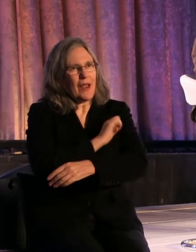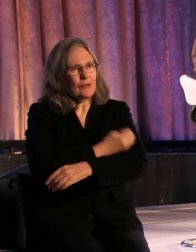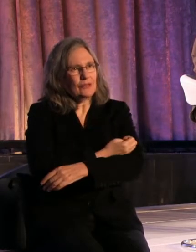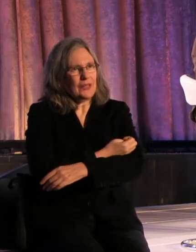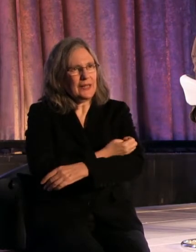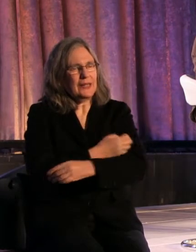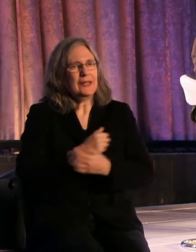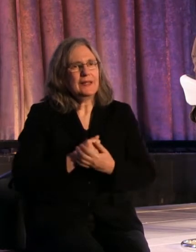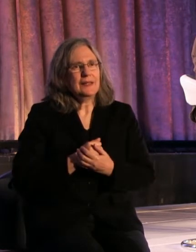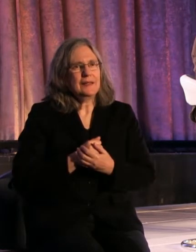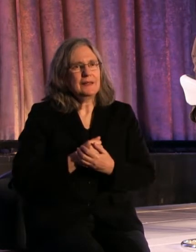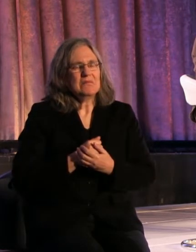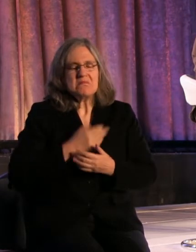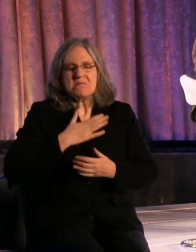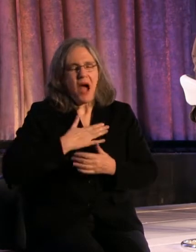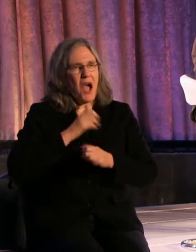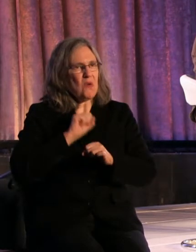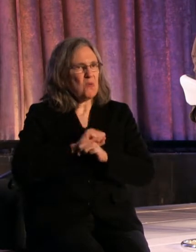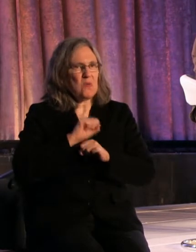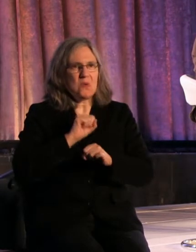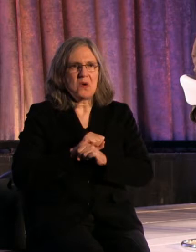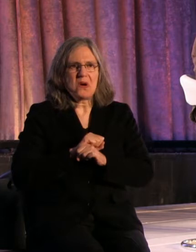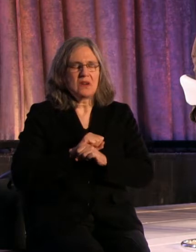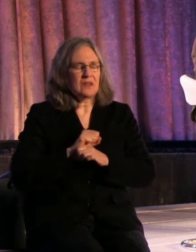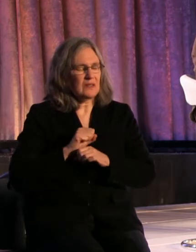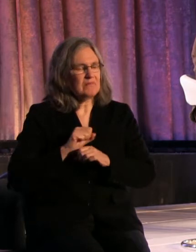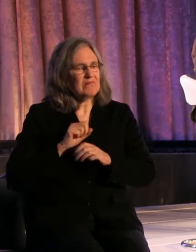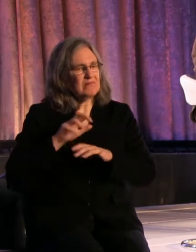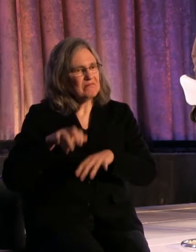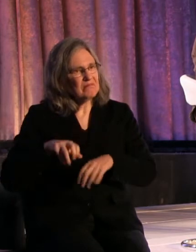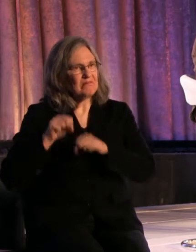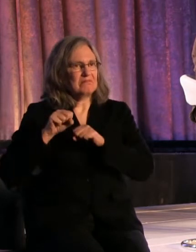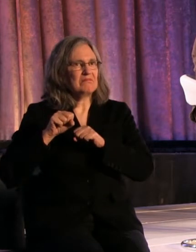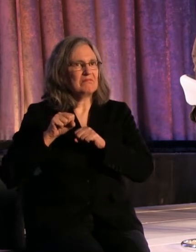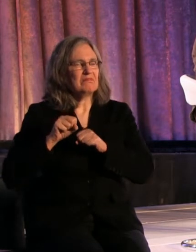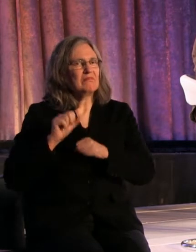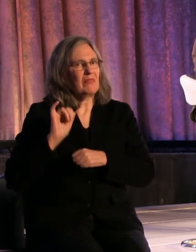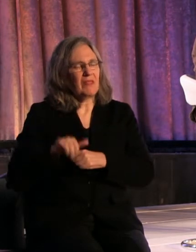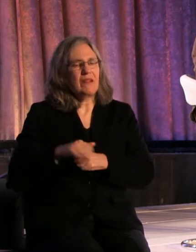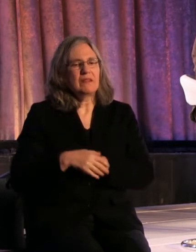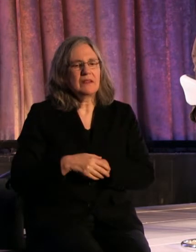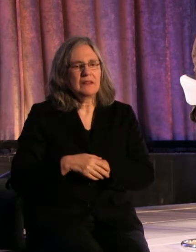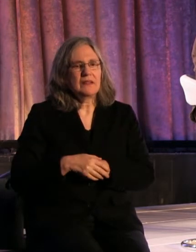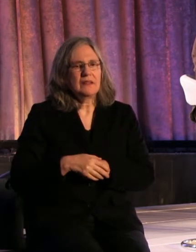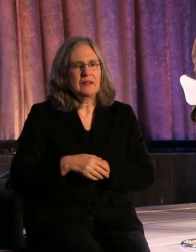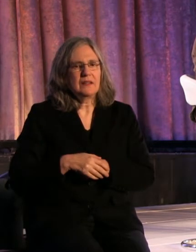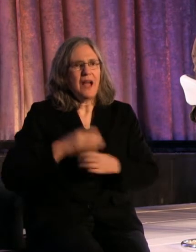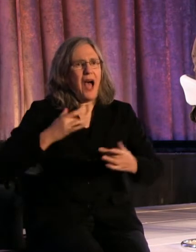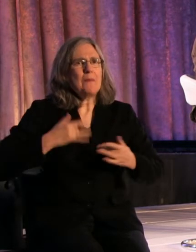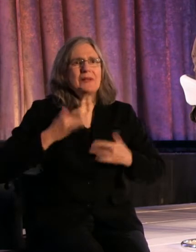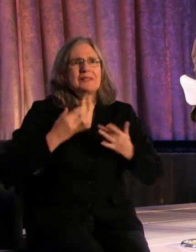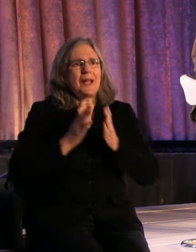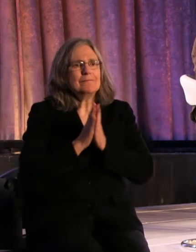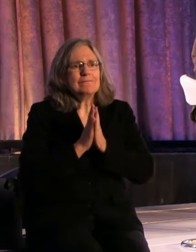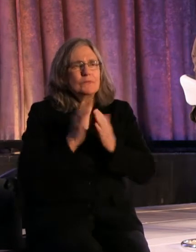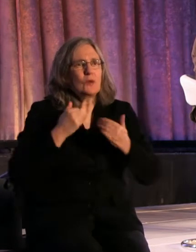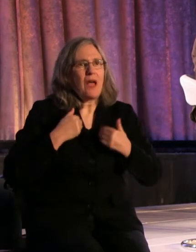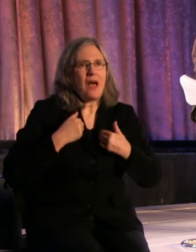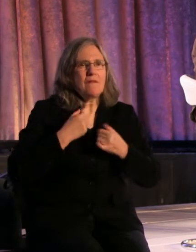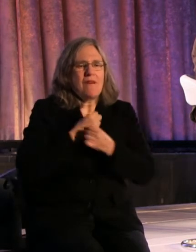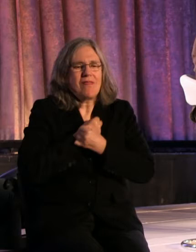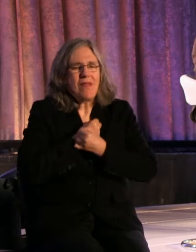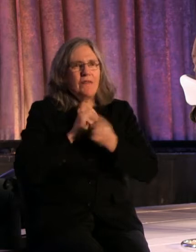taken over all my work. How excited I am to have a conversation, a loving conversation with an audience